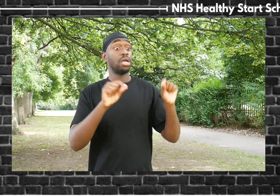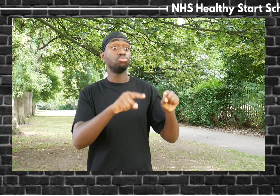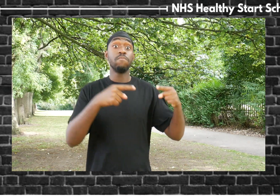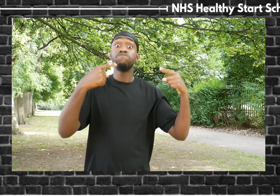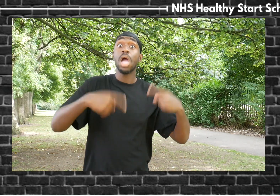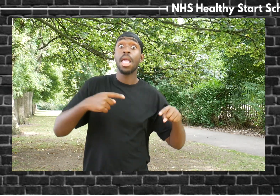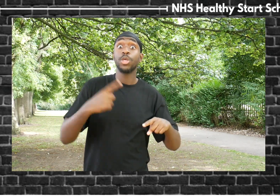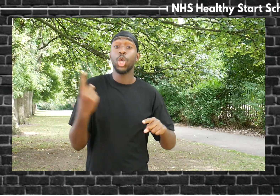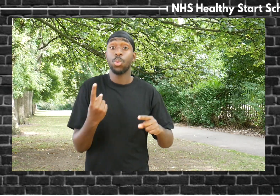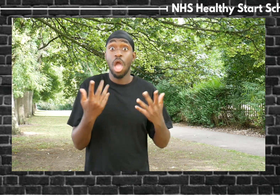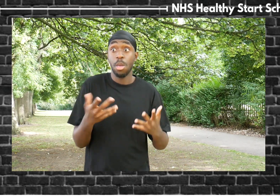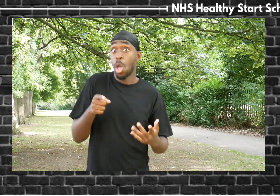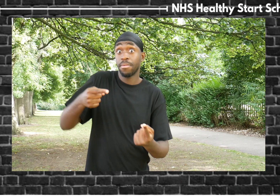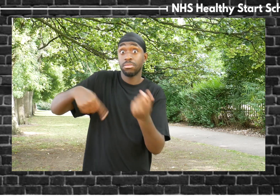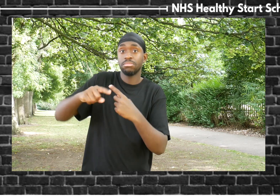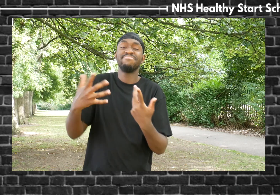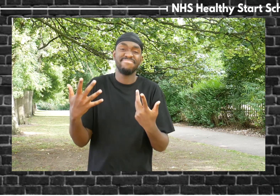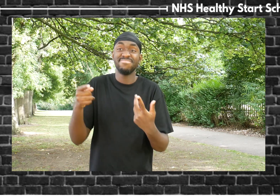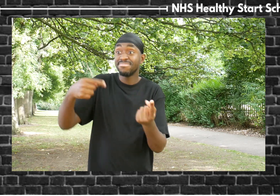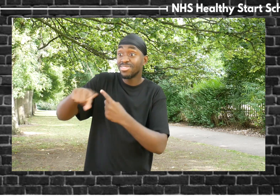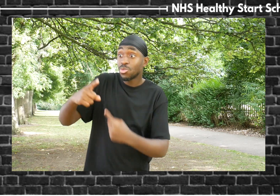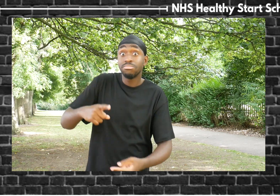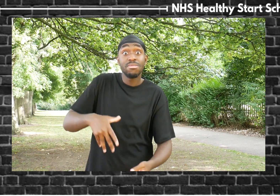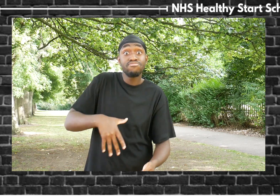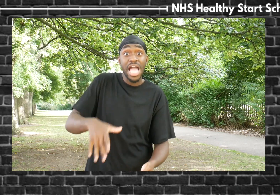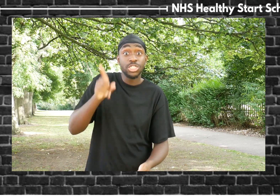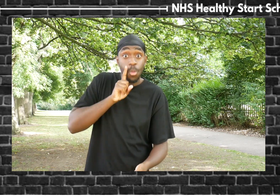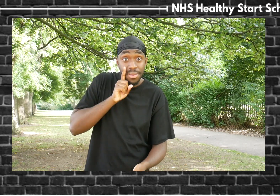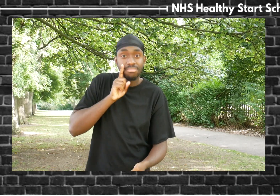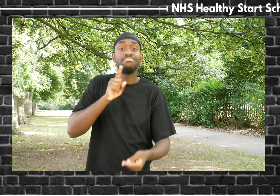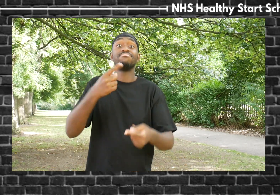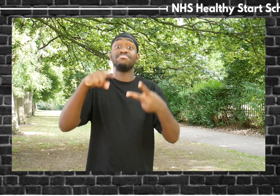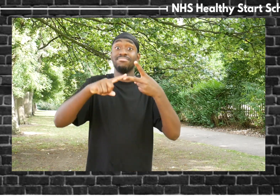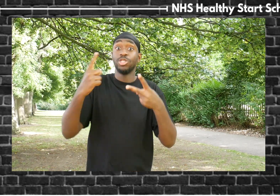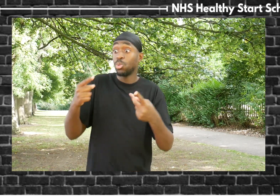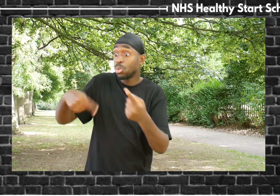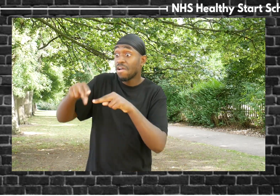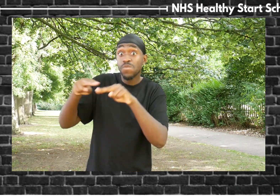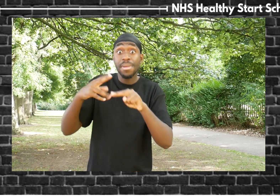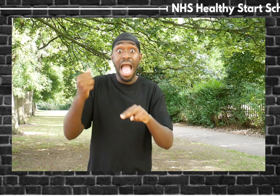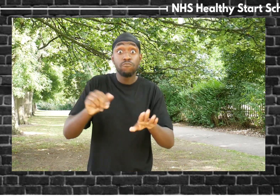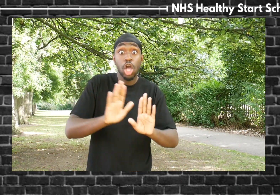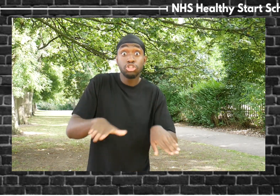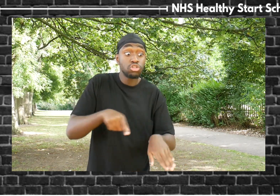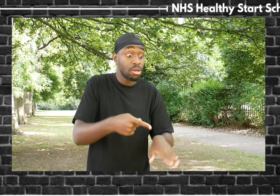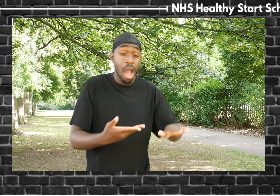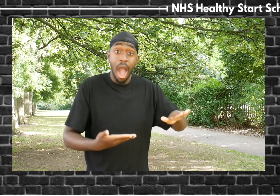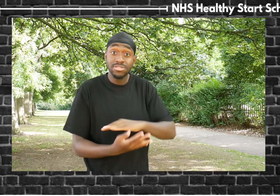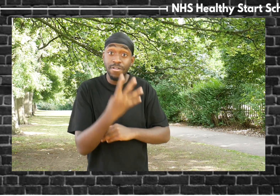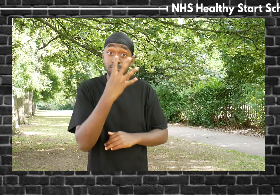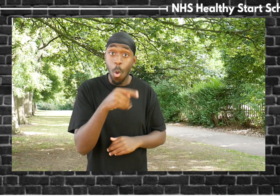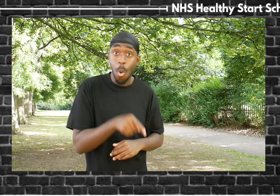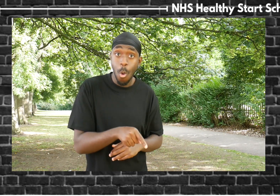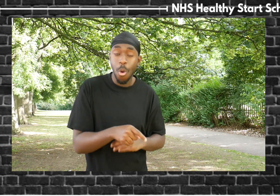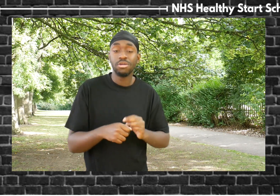Currently, vouchers are available to pregnant women or families with children under 4 years old.